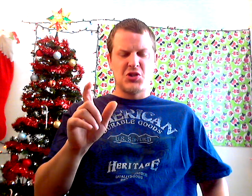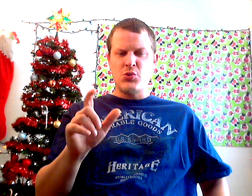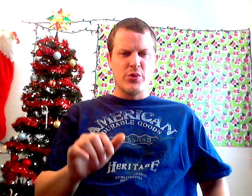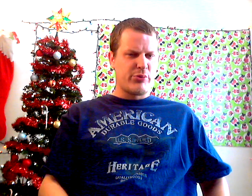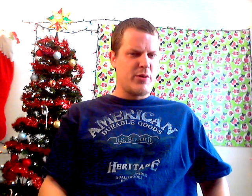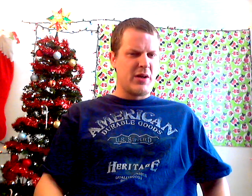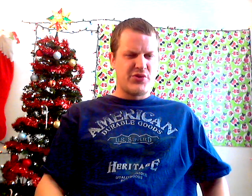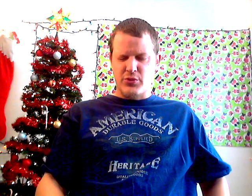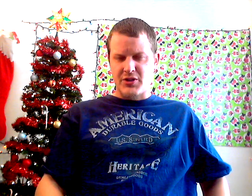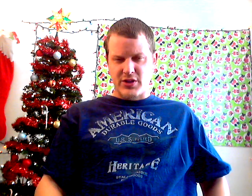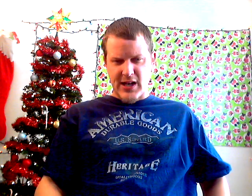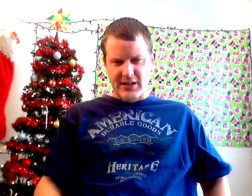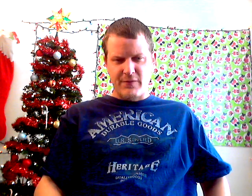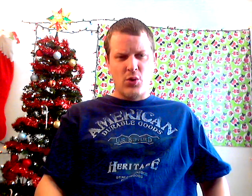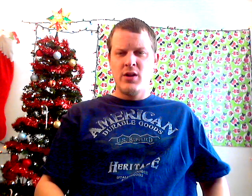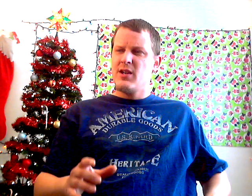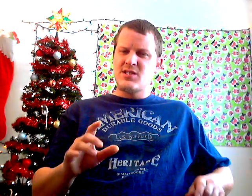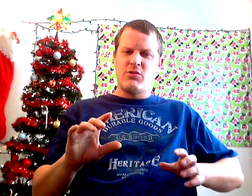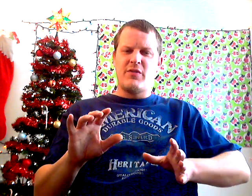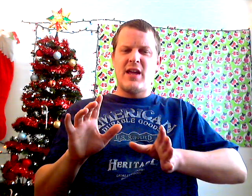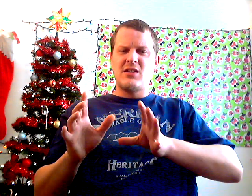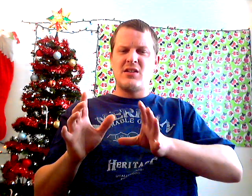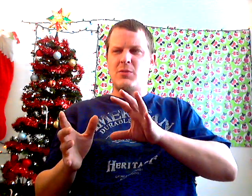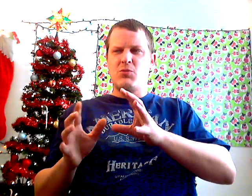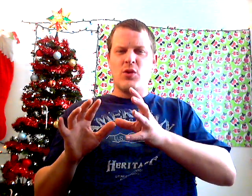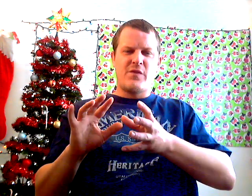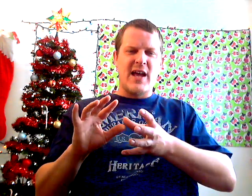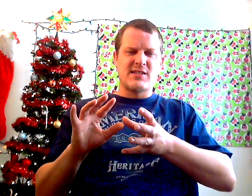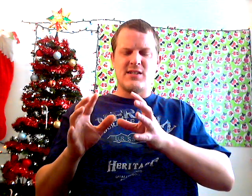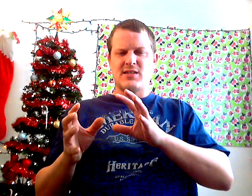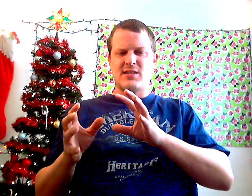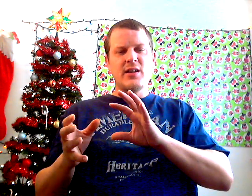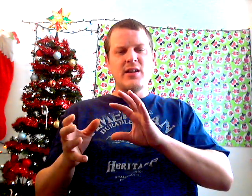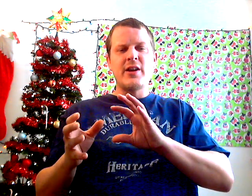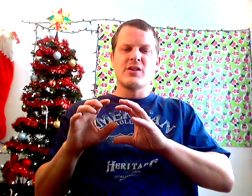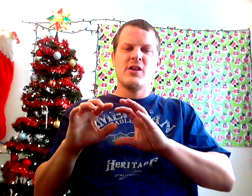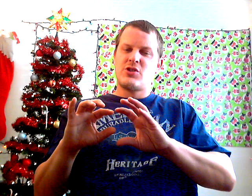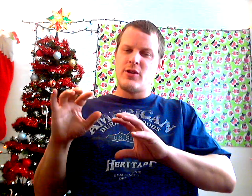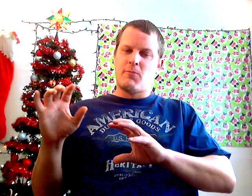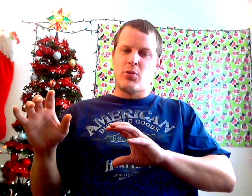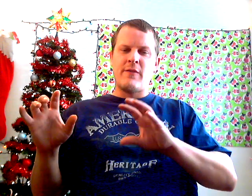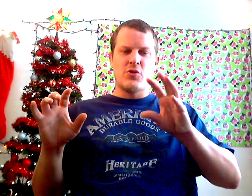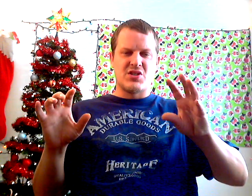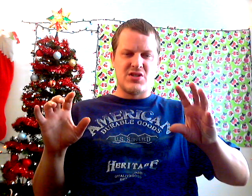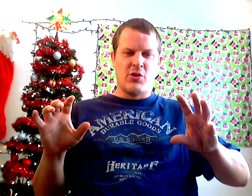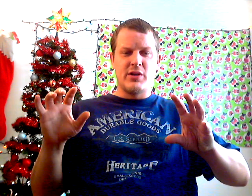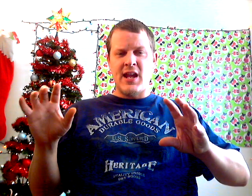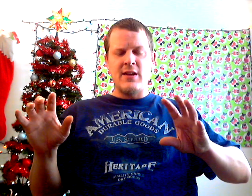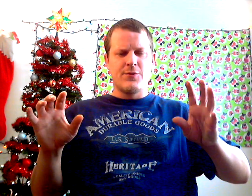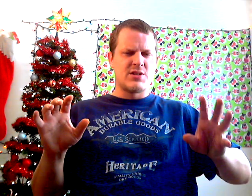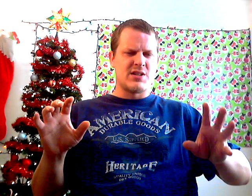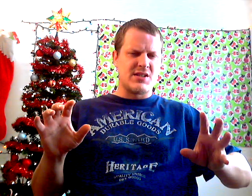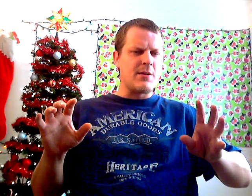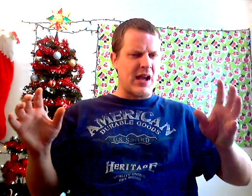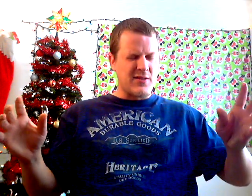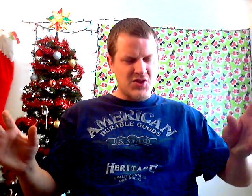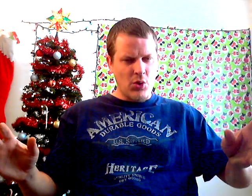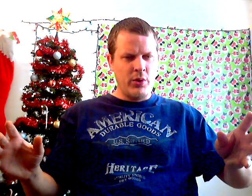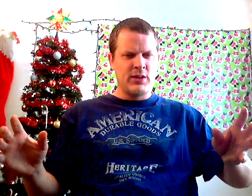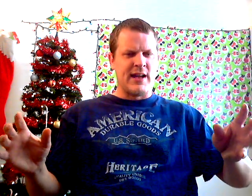a two or three month stretch in 94. Because it would have added so many more facets and layers to the Bret vs. Owen, Kane vs. Abel kind of storyline.